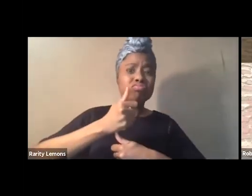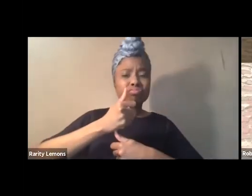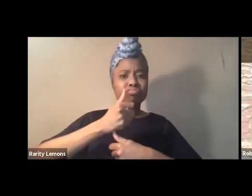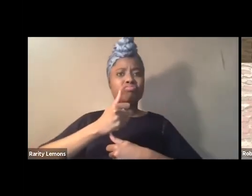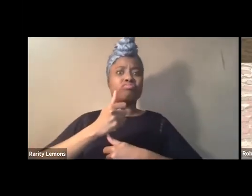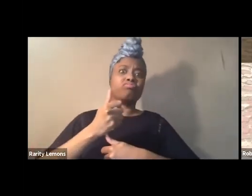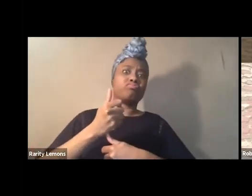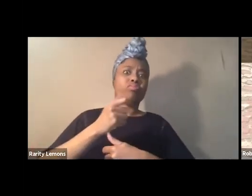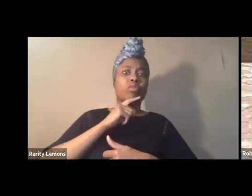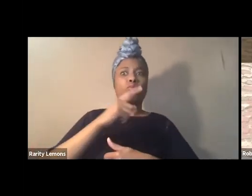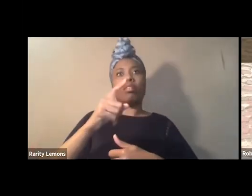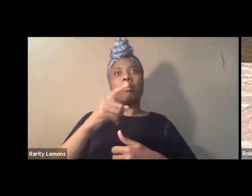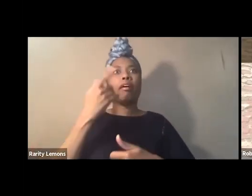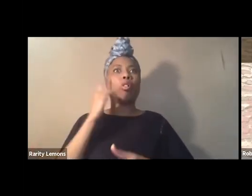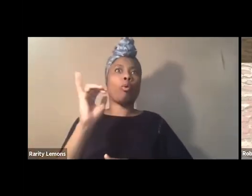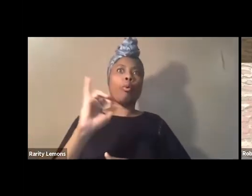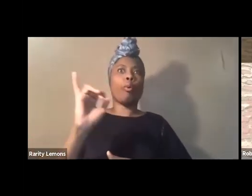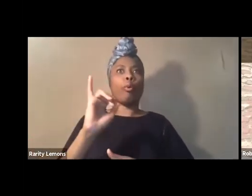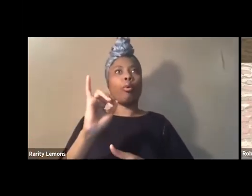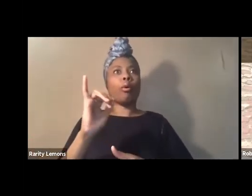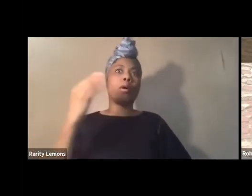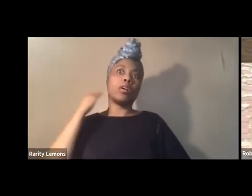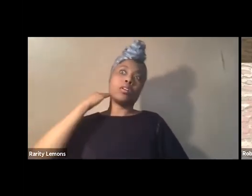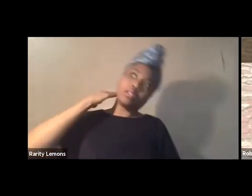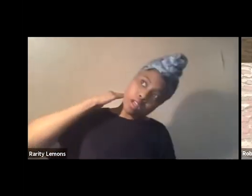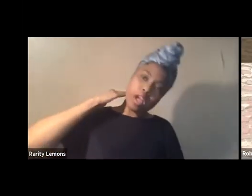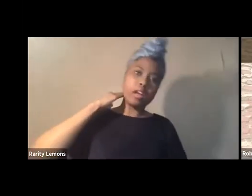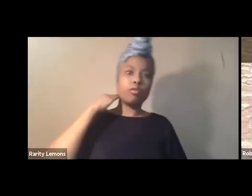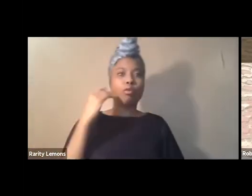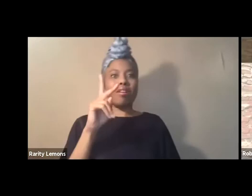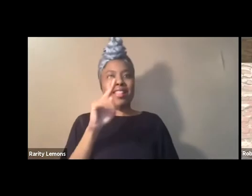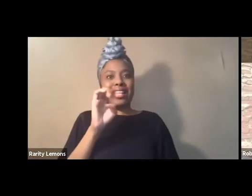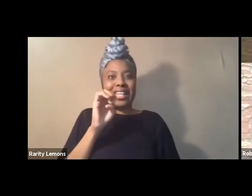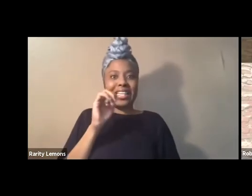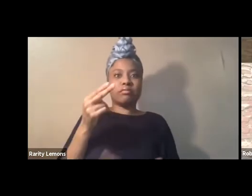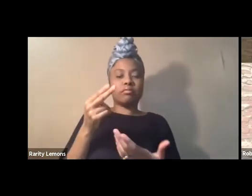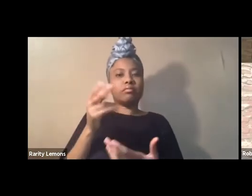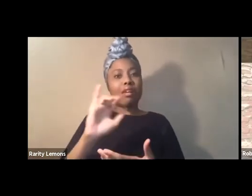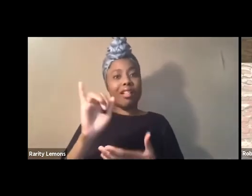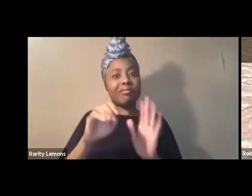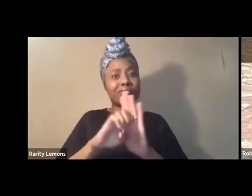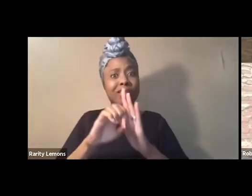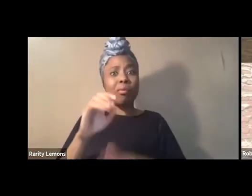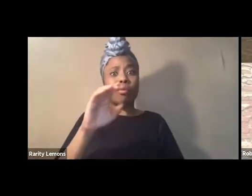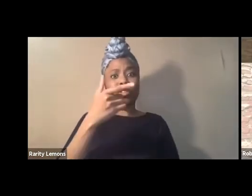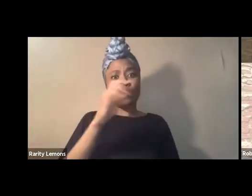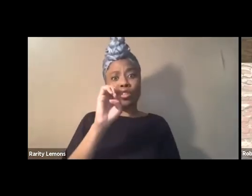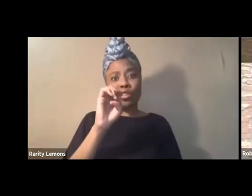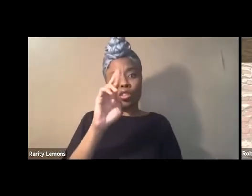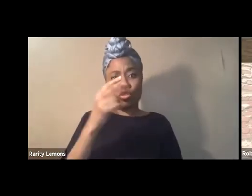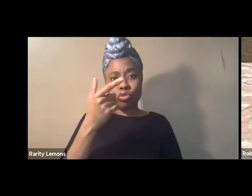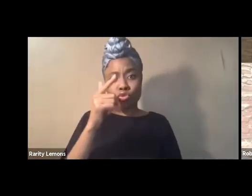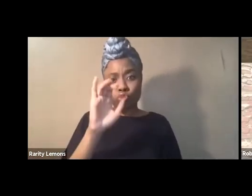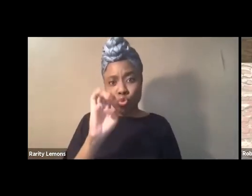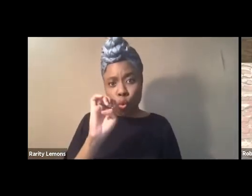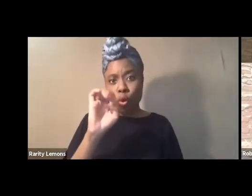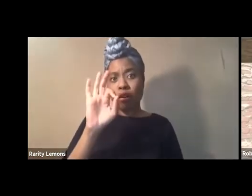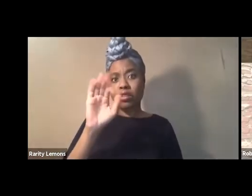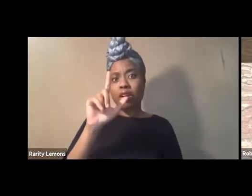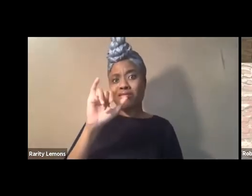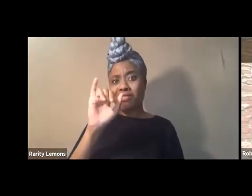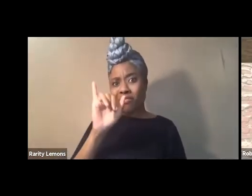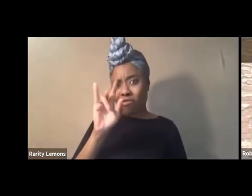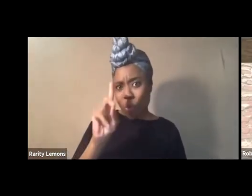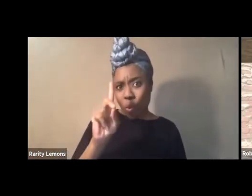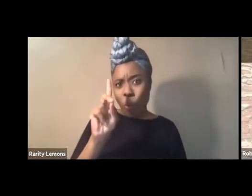that comes in the form of a knee on the neck as in the court case of george floyd or in the form of the whites only drinking